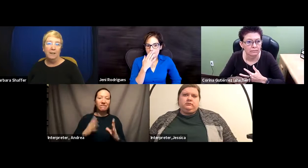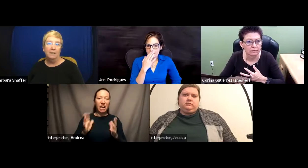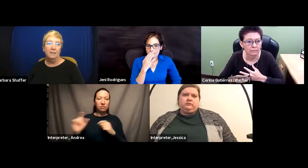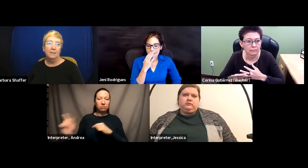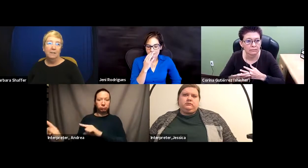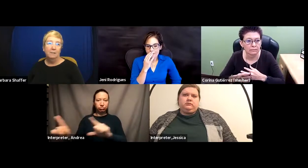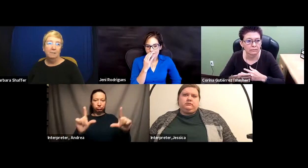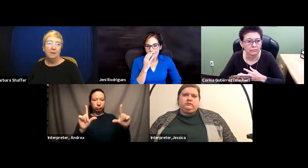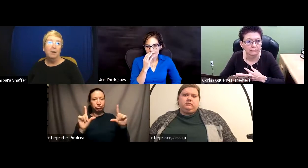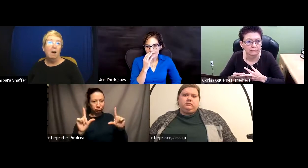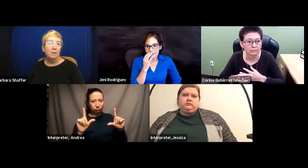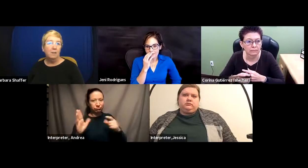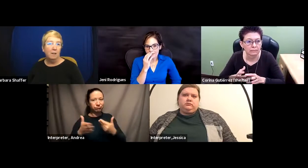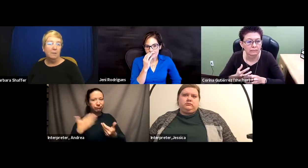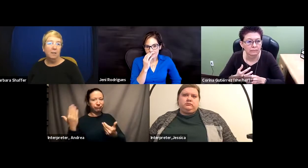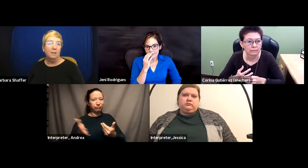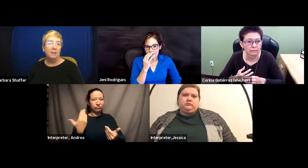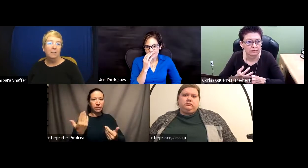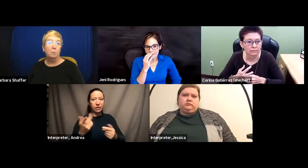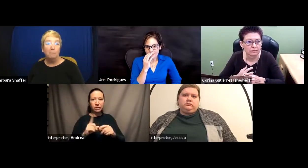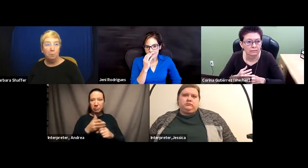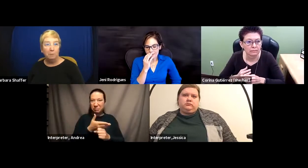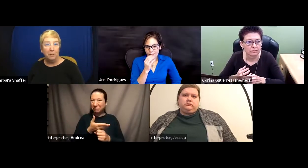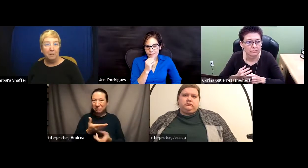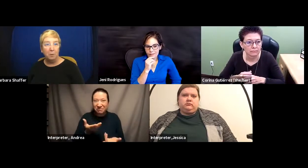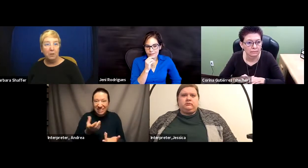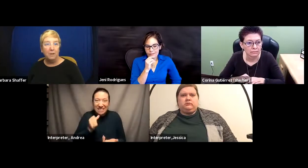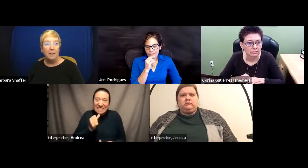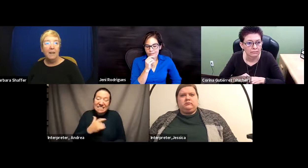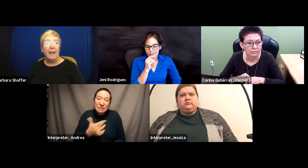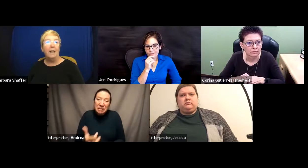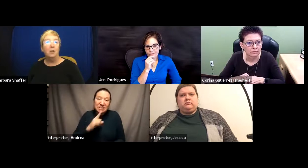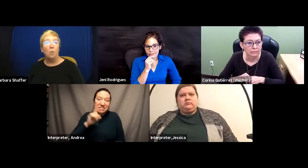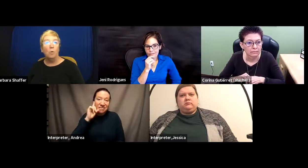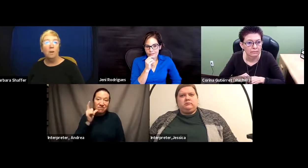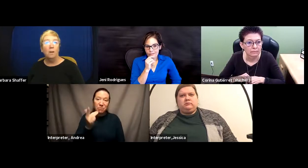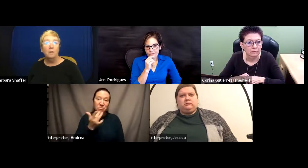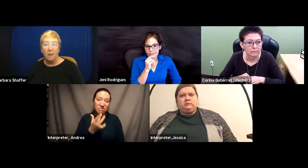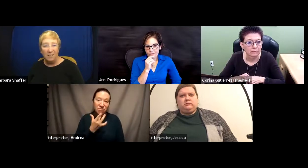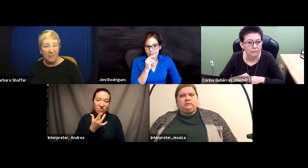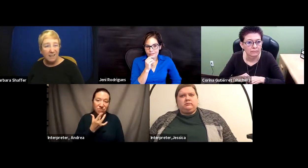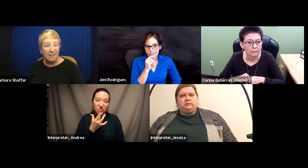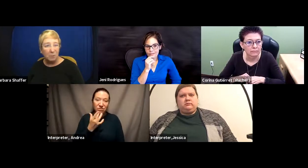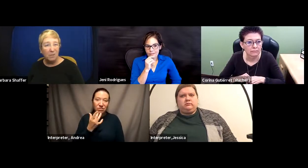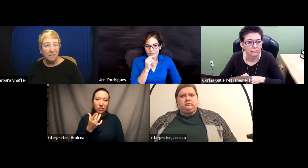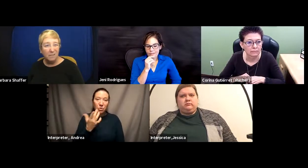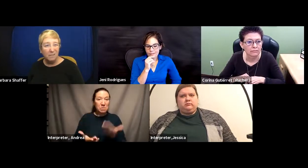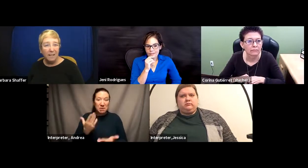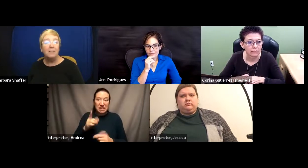that's very often not something that is preferable for the deaf person, and or not even accessible. It's,